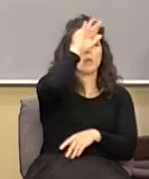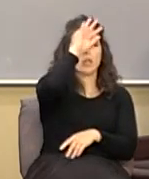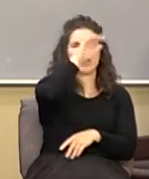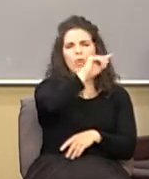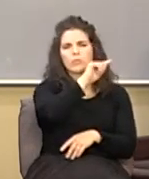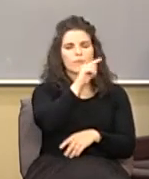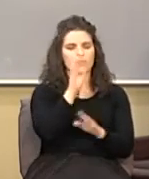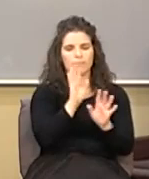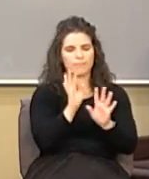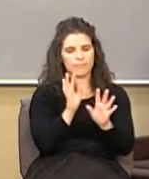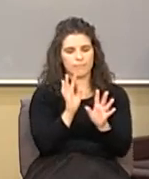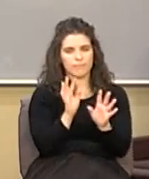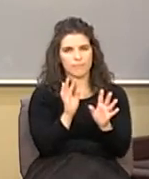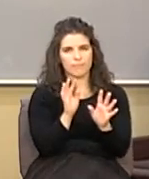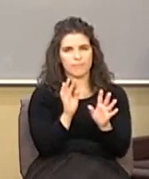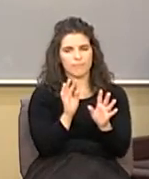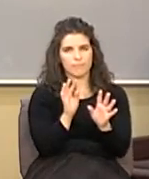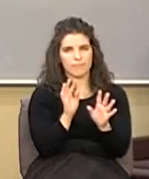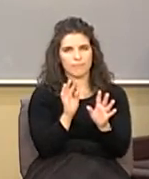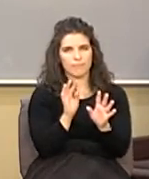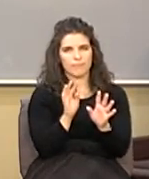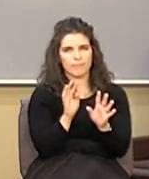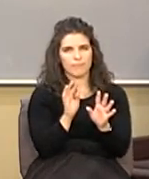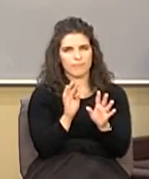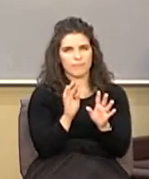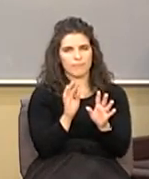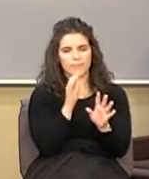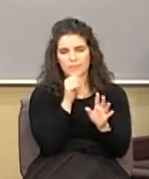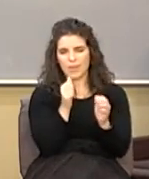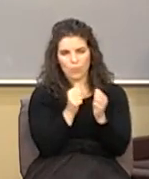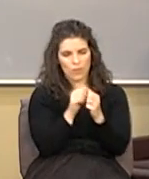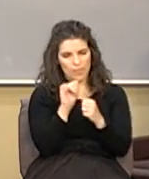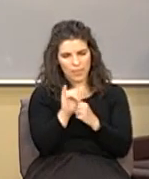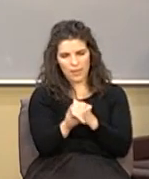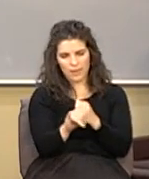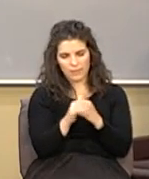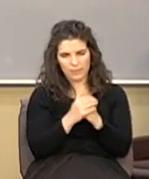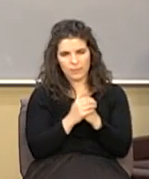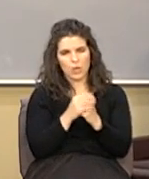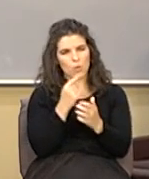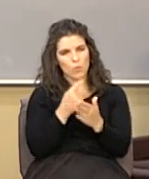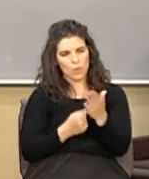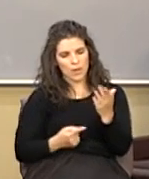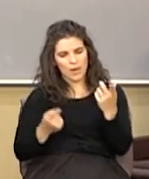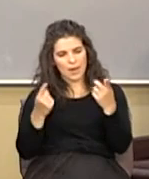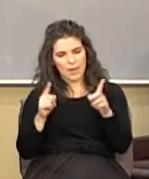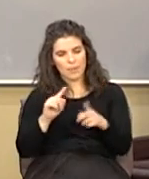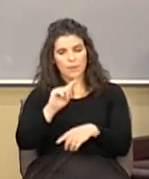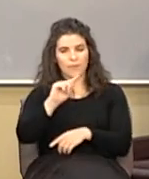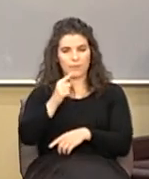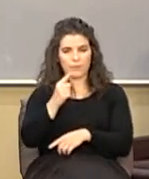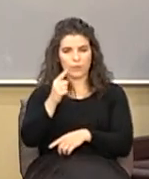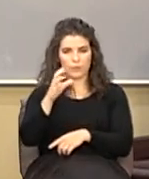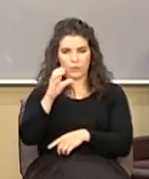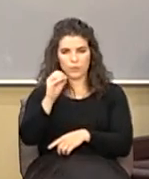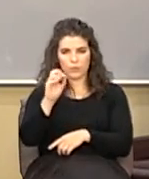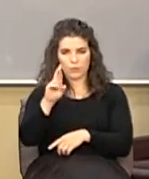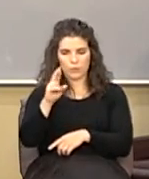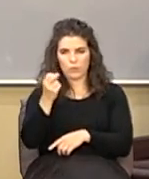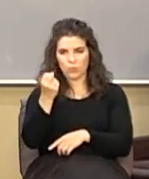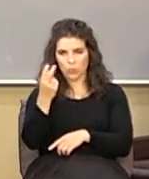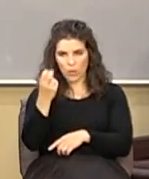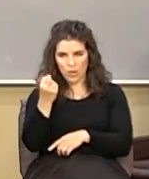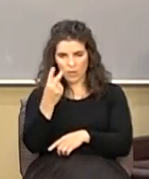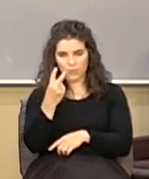the first century no not hardly listen what happened 1st Corinthians chapter 1 chapter 12